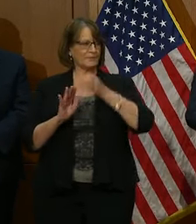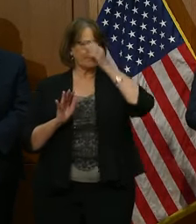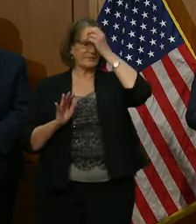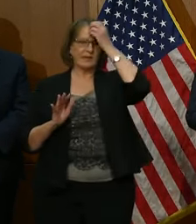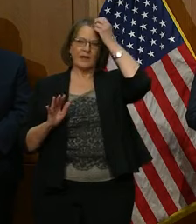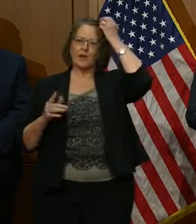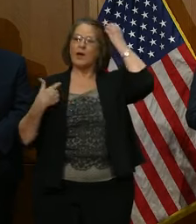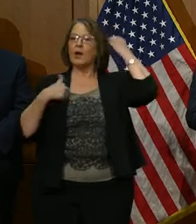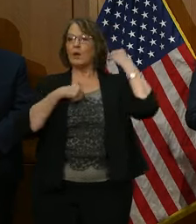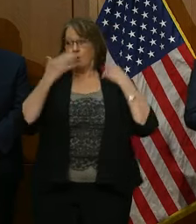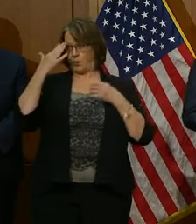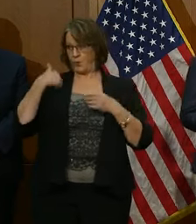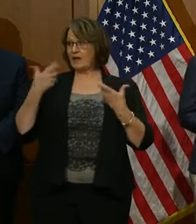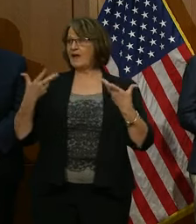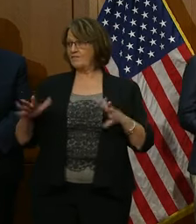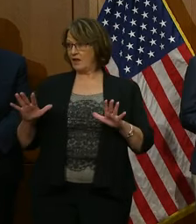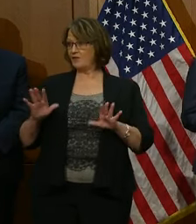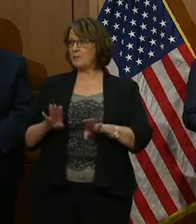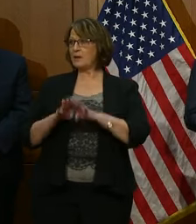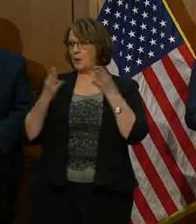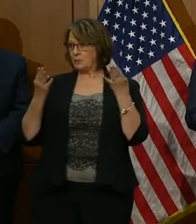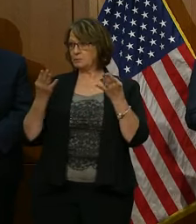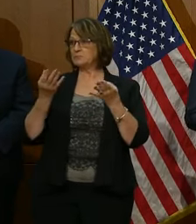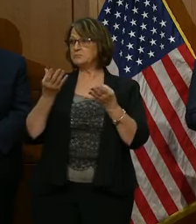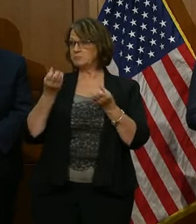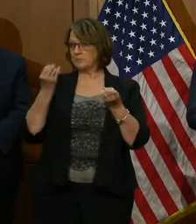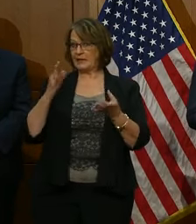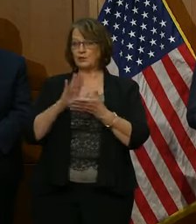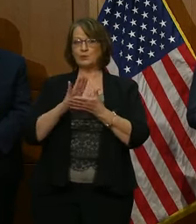able to open many of our schools in the Commonwealth quite safely.